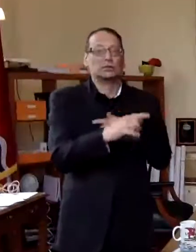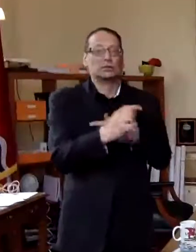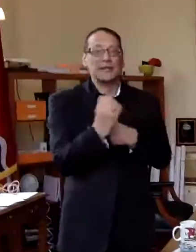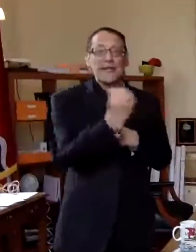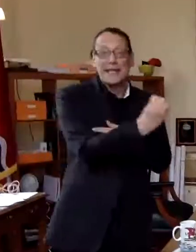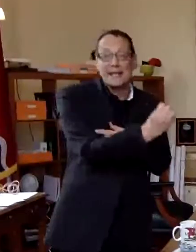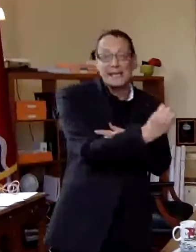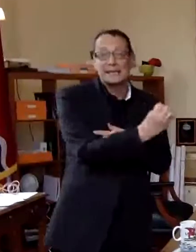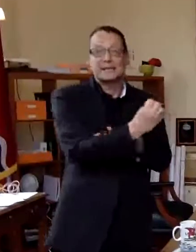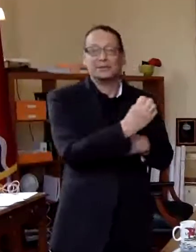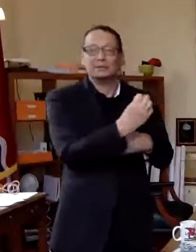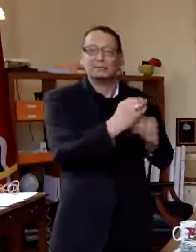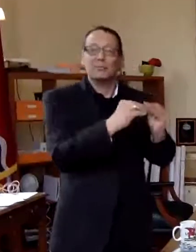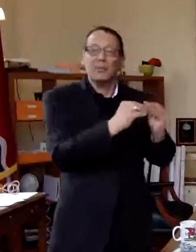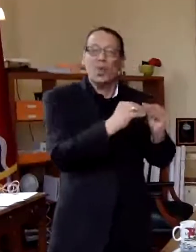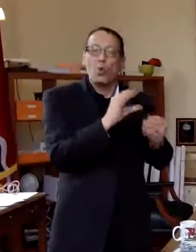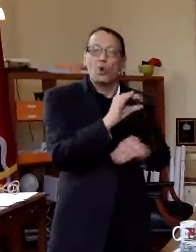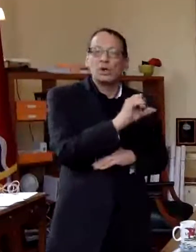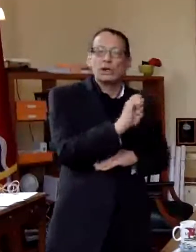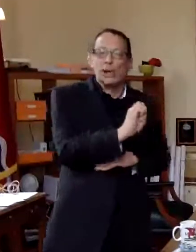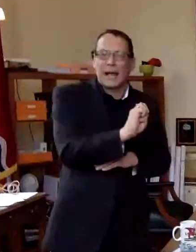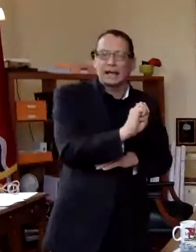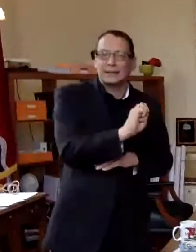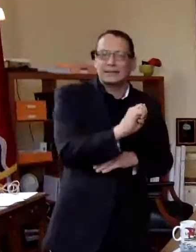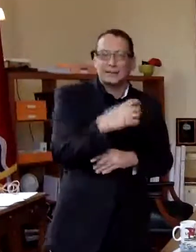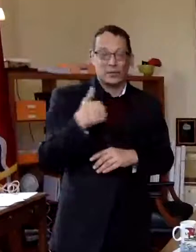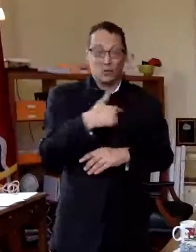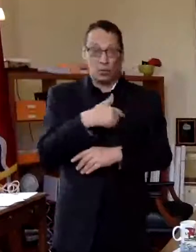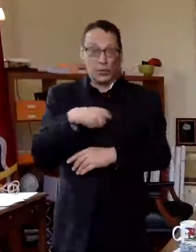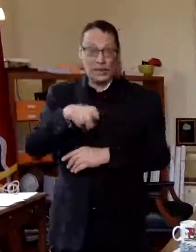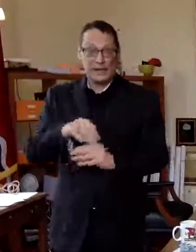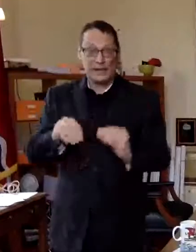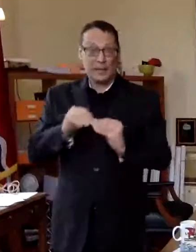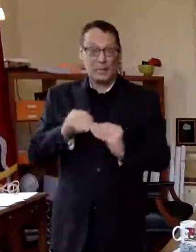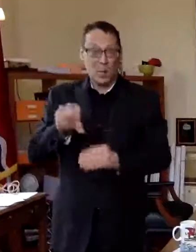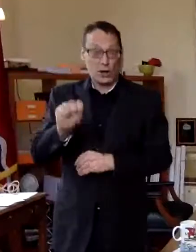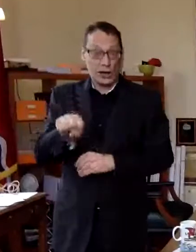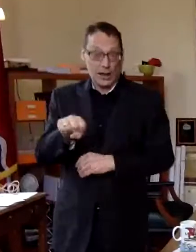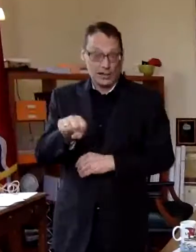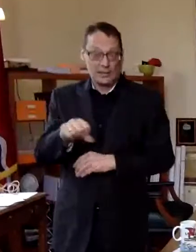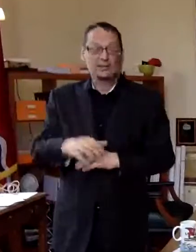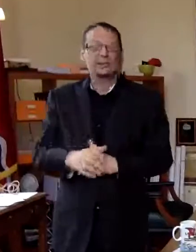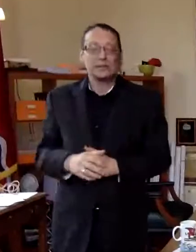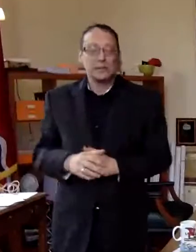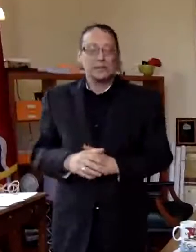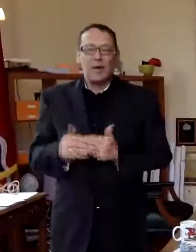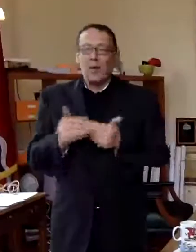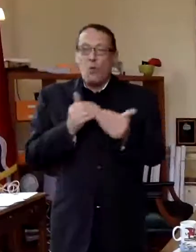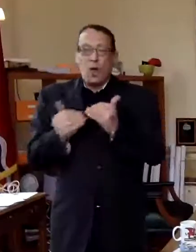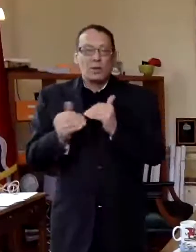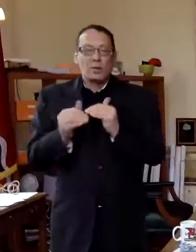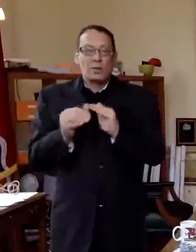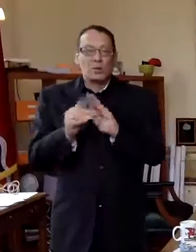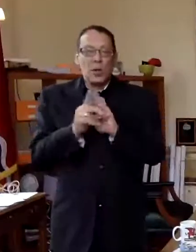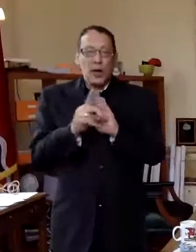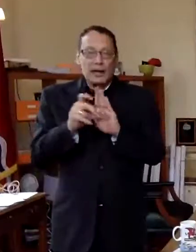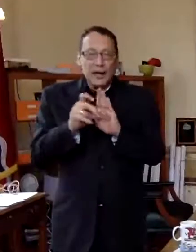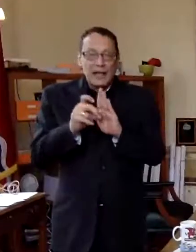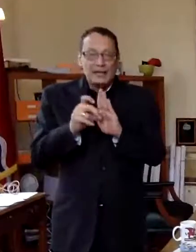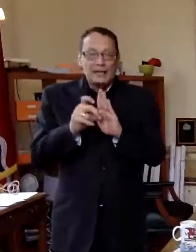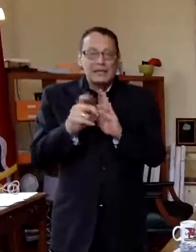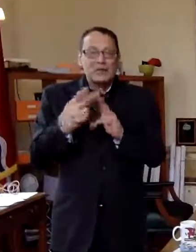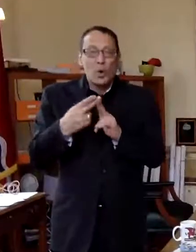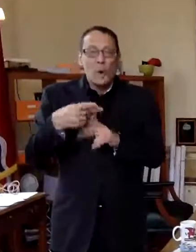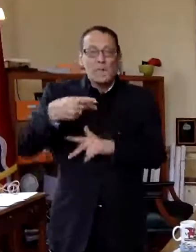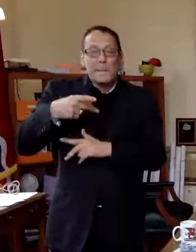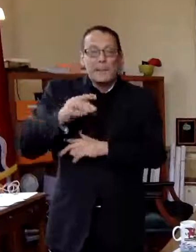so um we still need more tests and having more testing whether it be the diagnostic testing known as